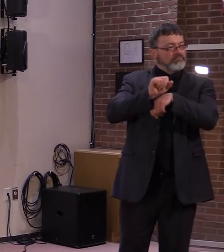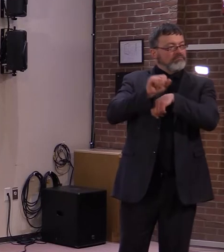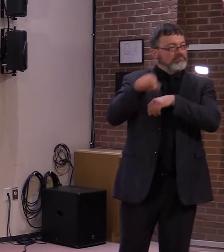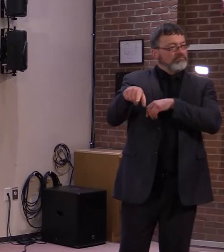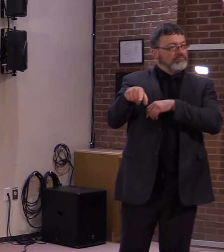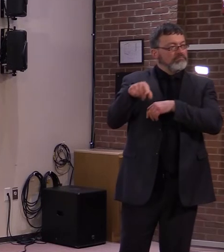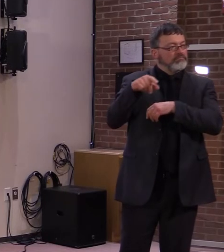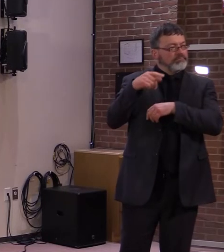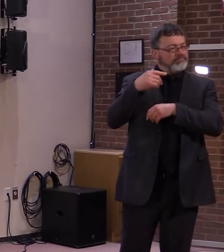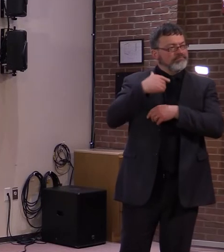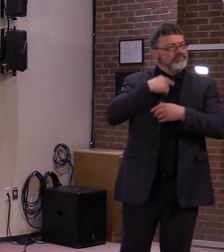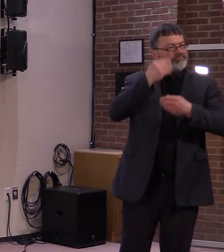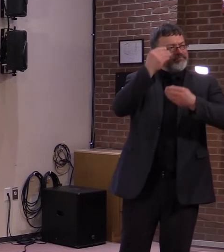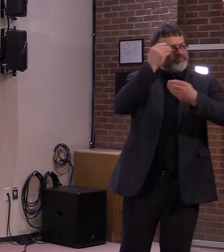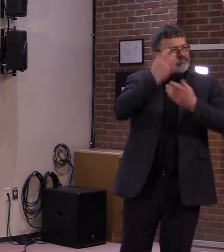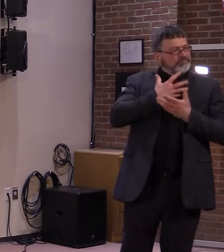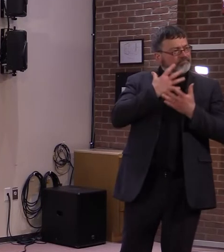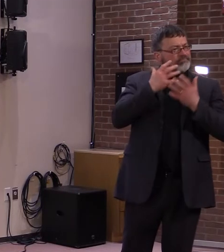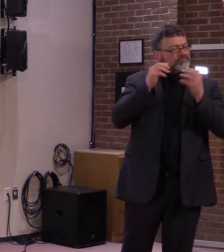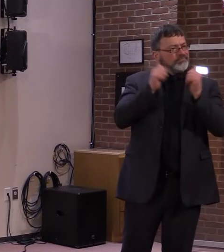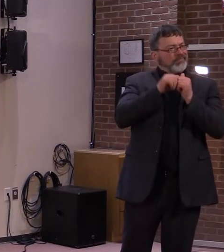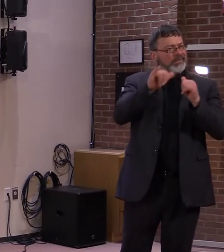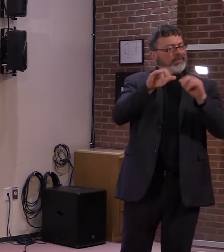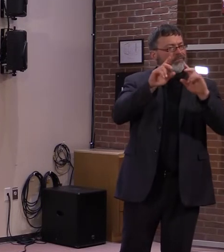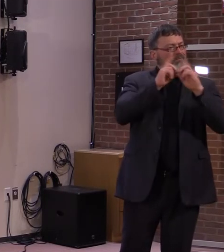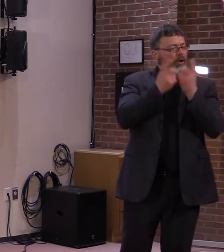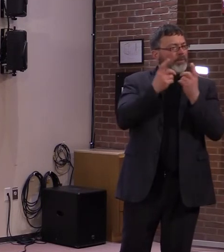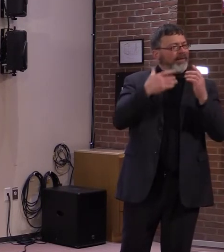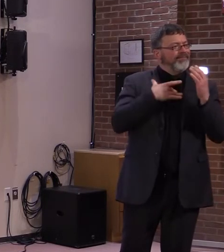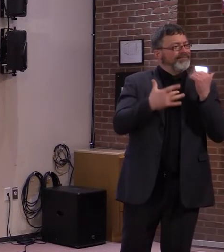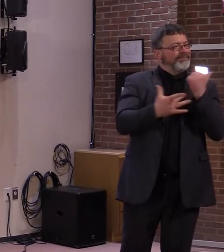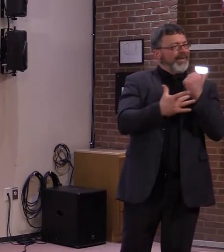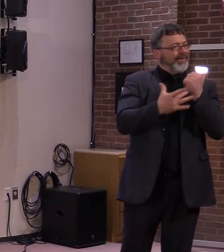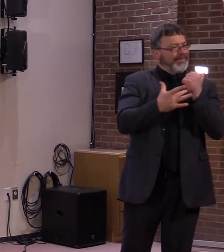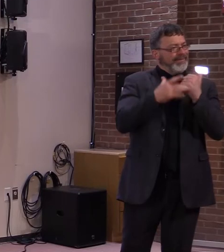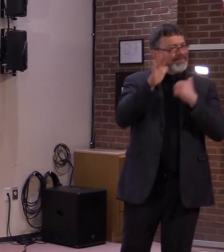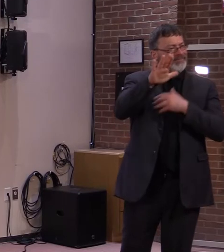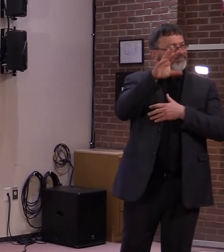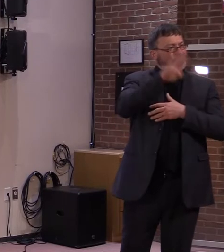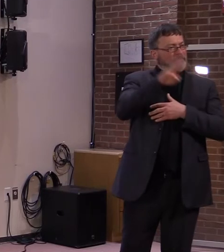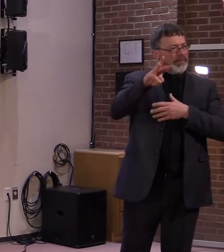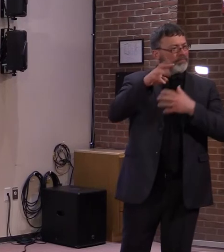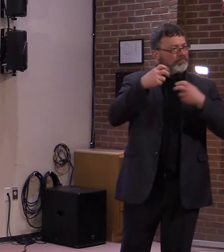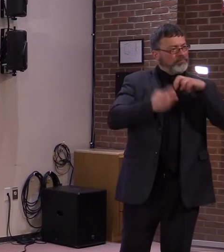claimants are unable to open a new benefit year. Are you all experiencing any issues right now?